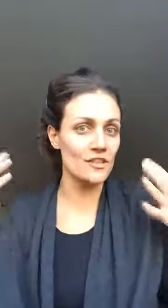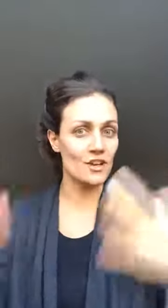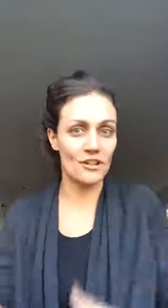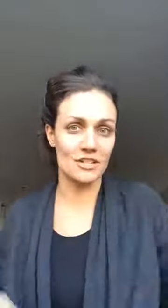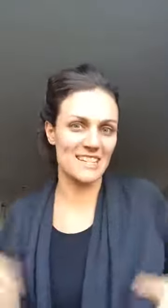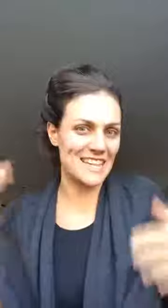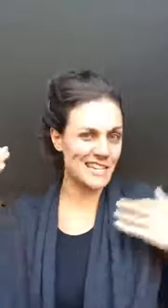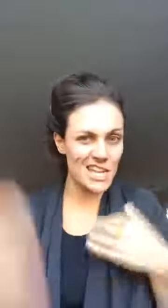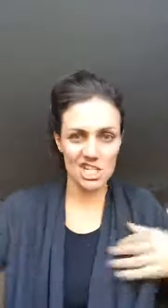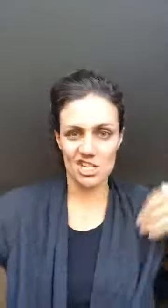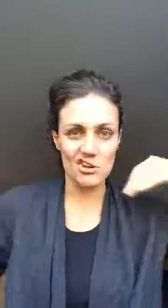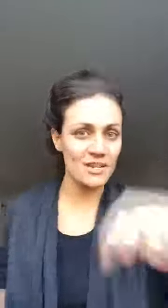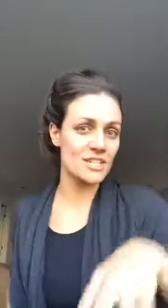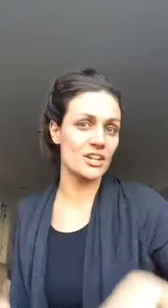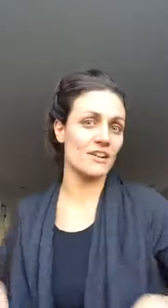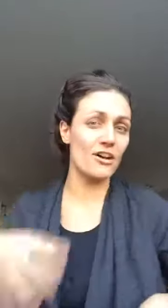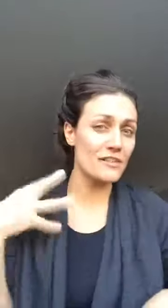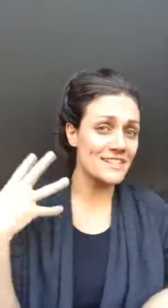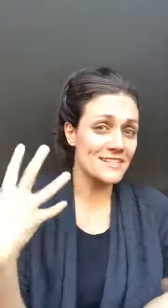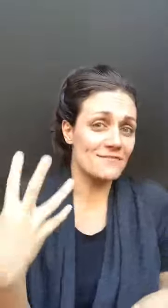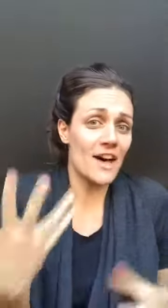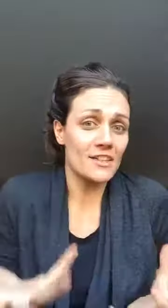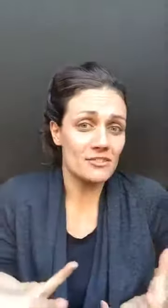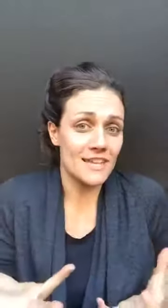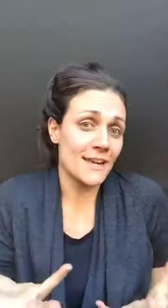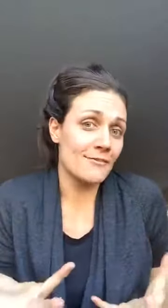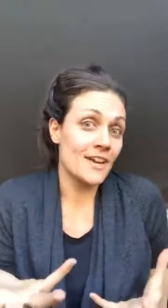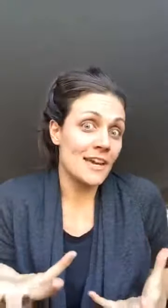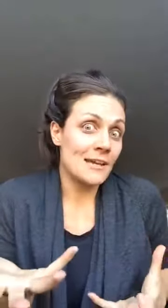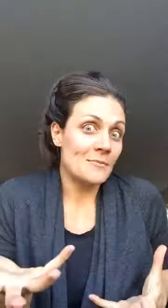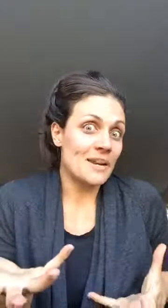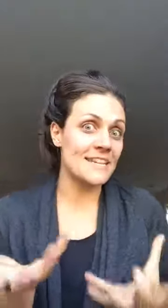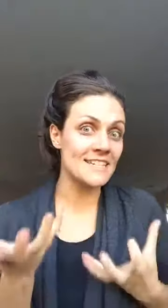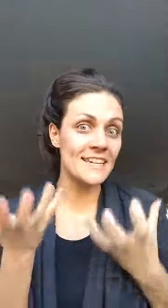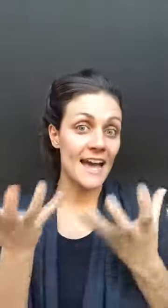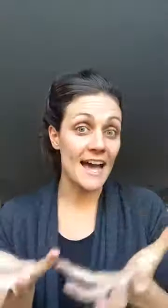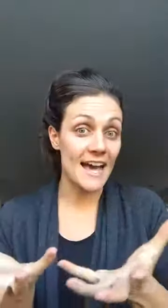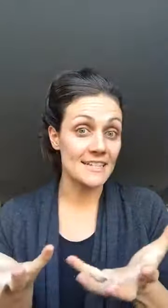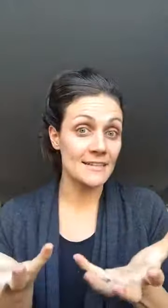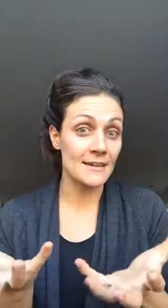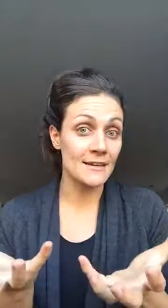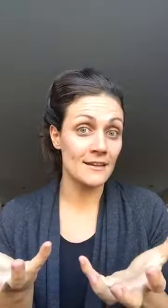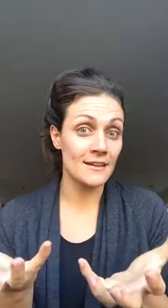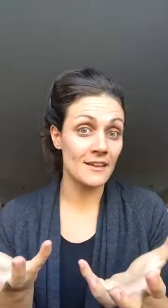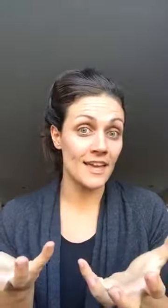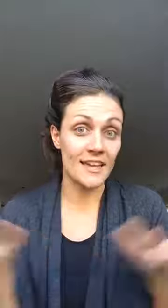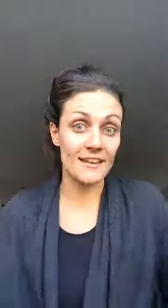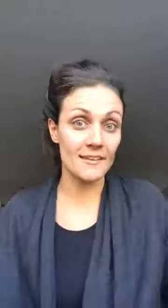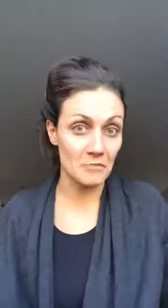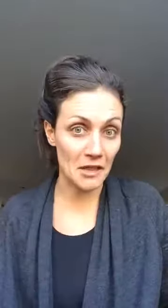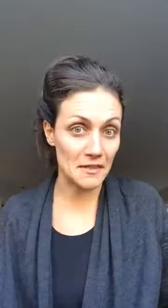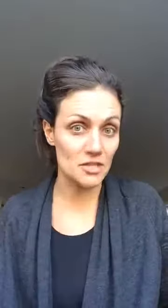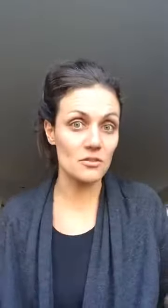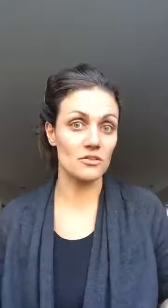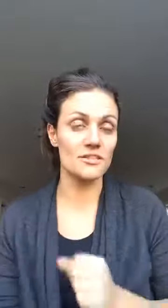knowledge I was a dietician a yoga teacher I had all this value to give but I didn't ask and nothing sold so